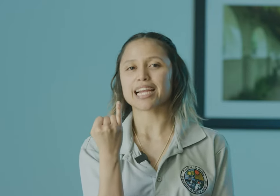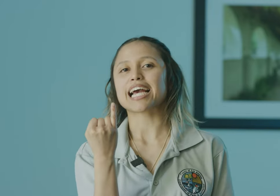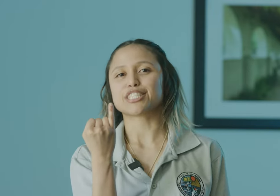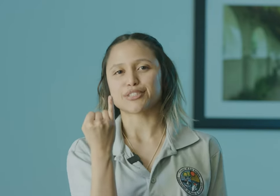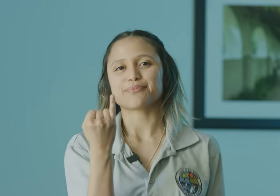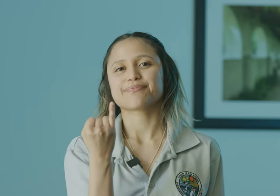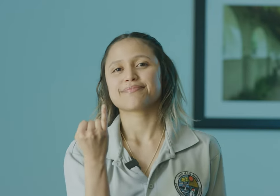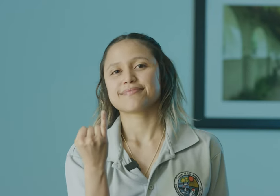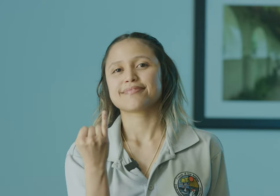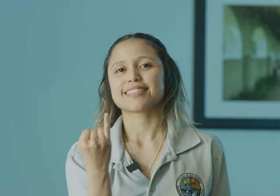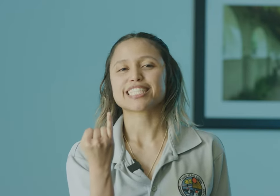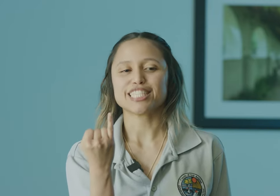at you. That's J.